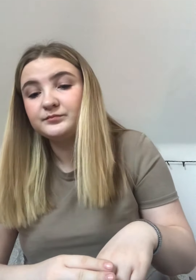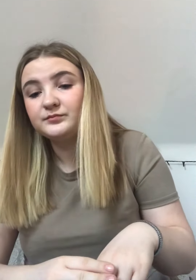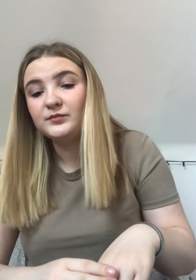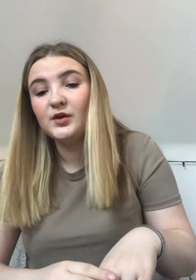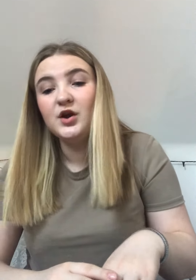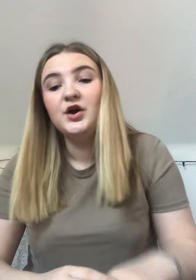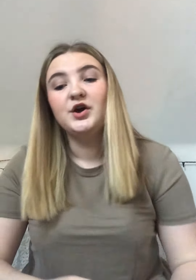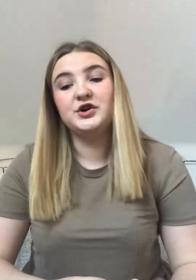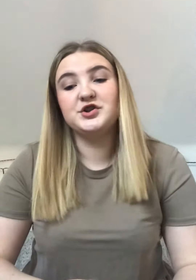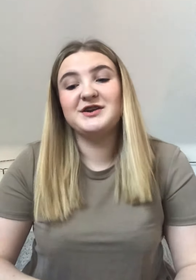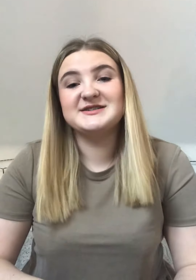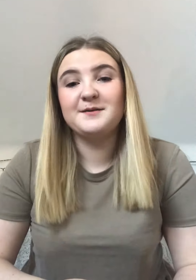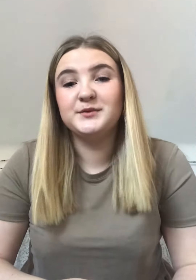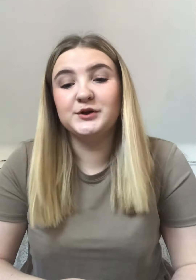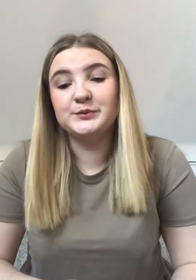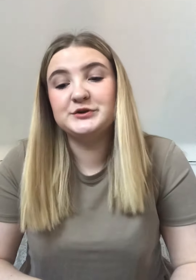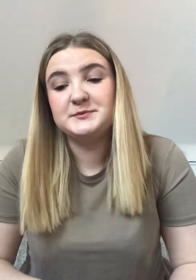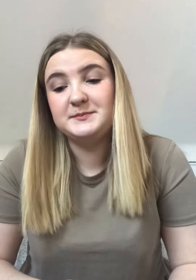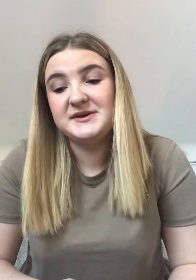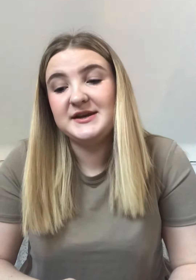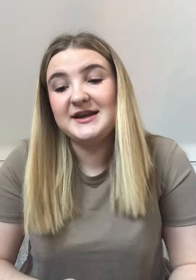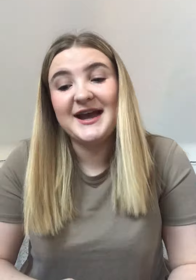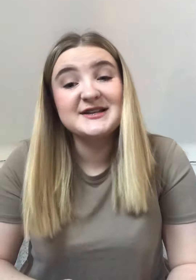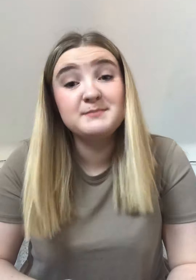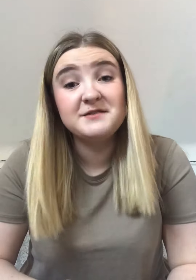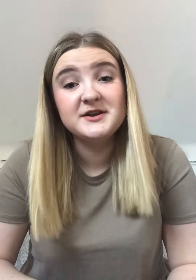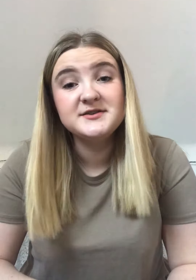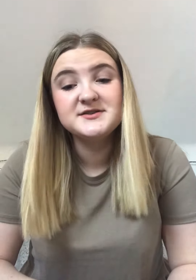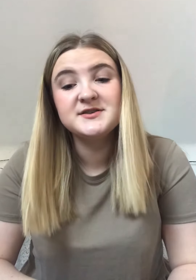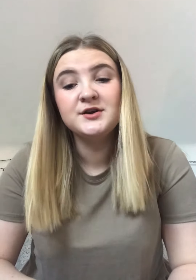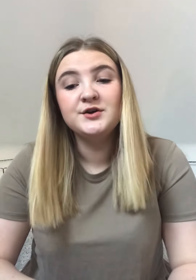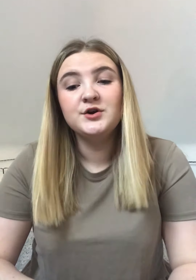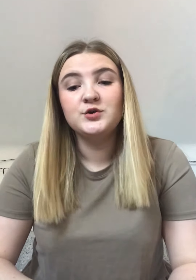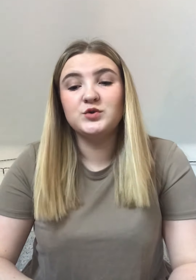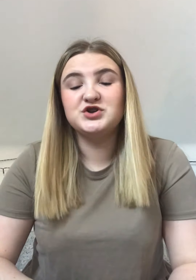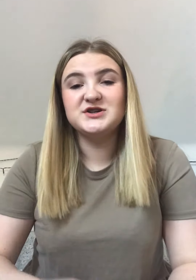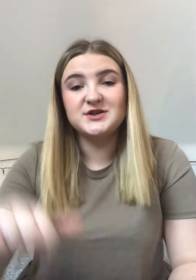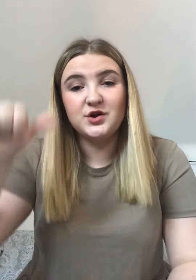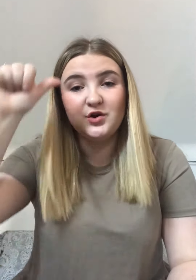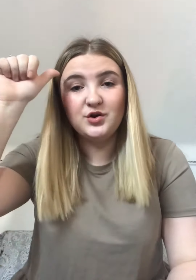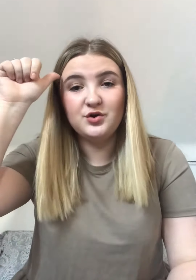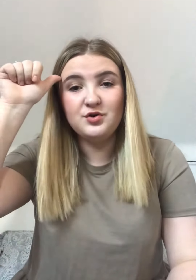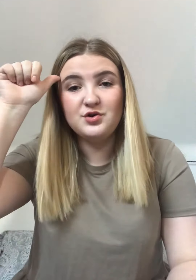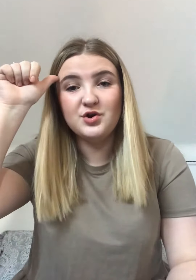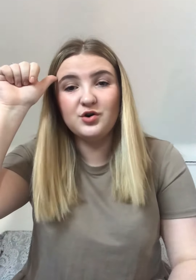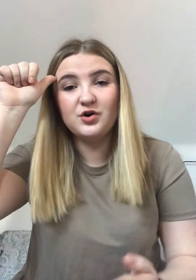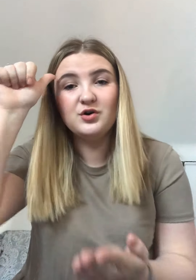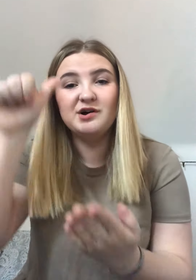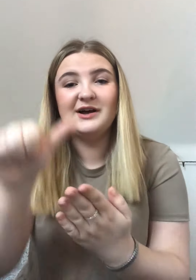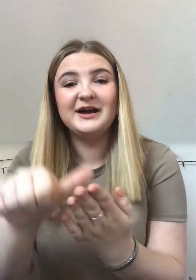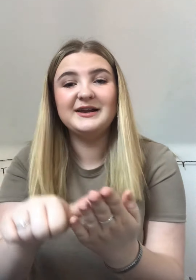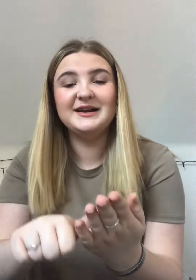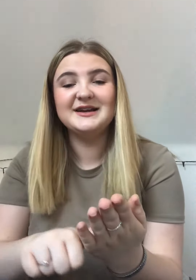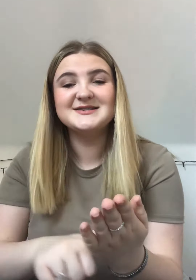another example would be experience which is know and list